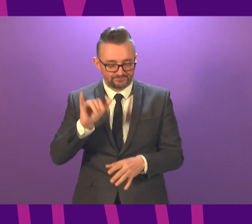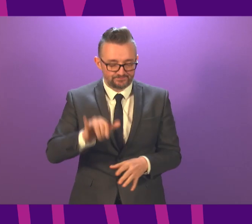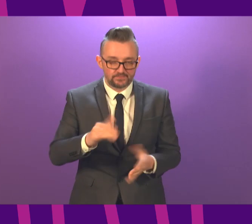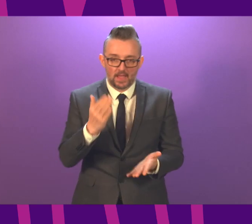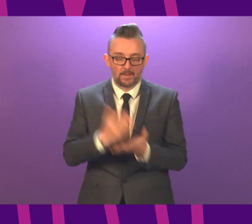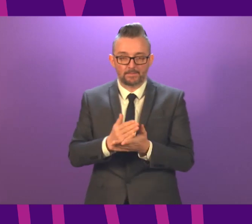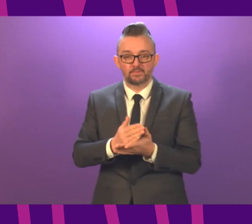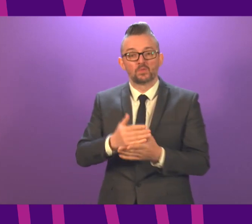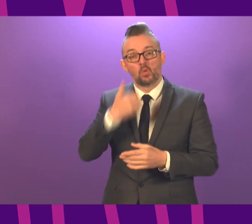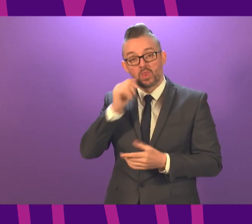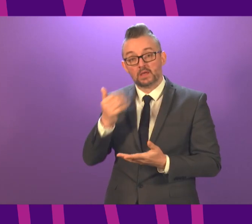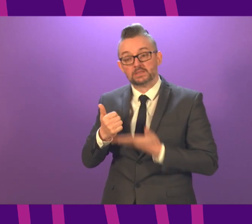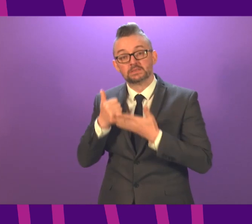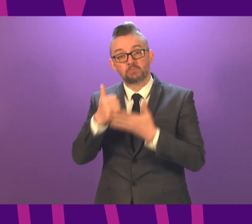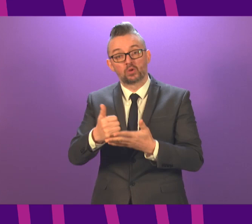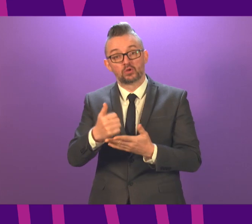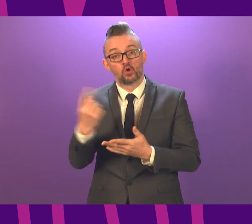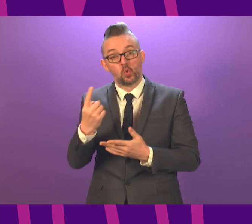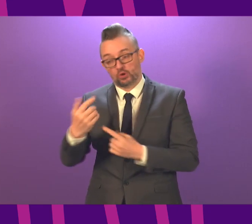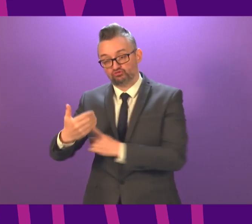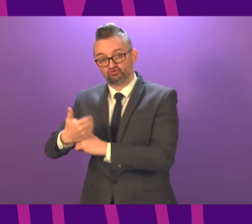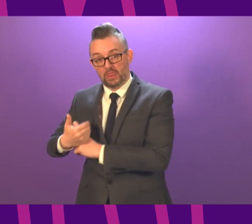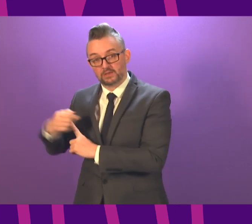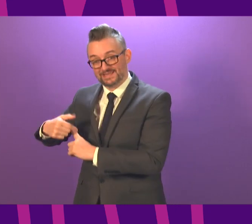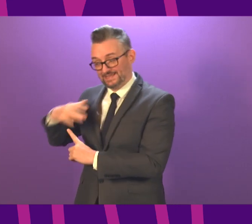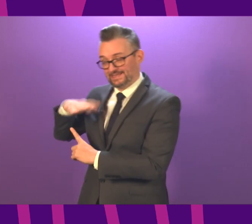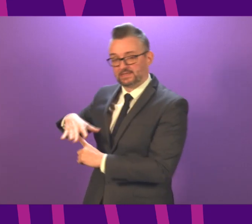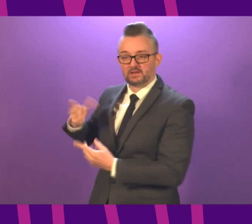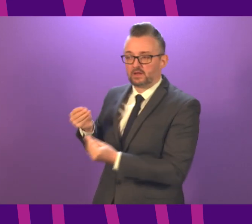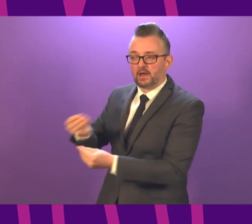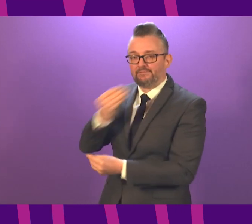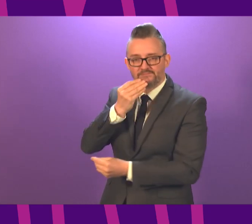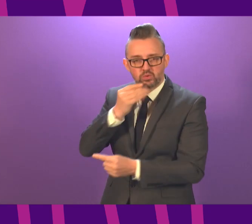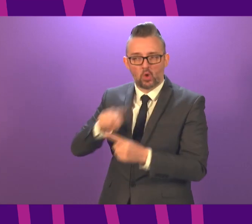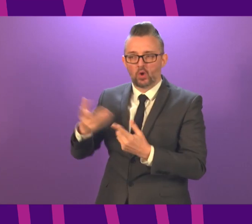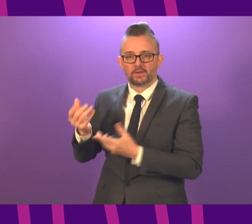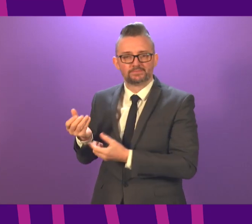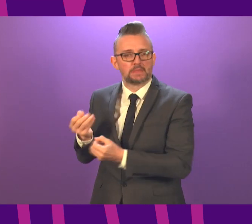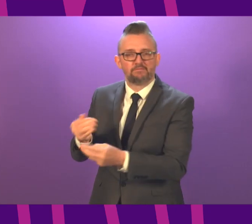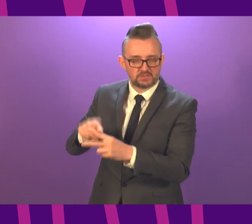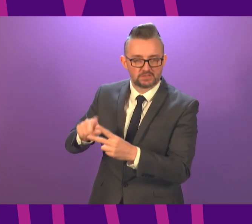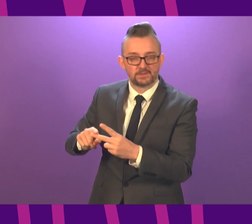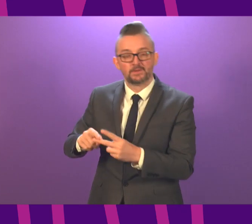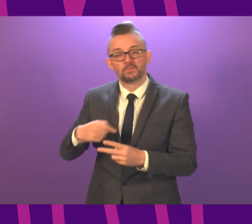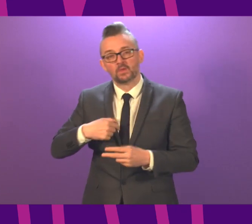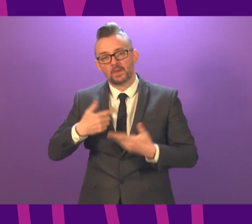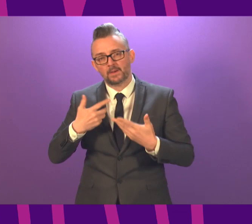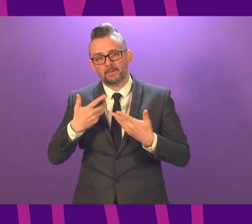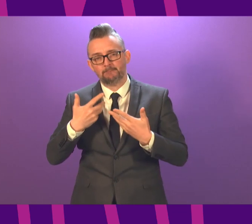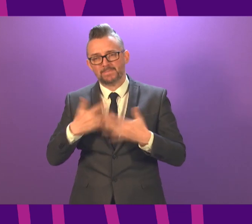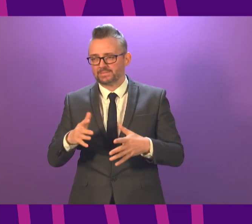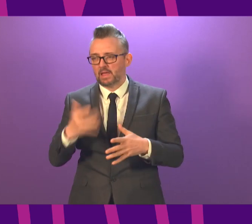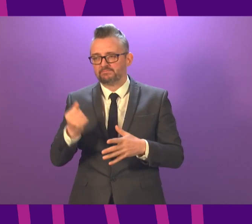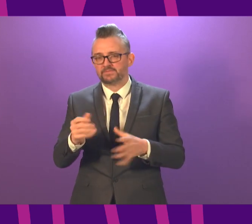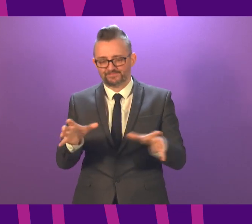that there is a provision of support for people in the shielding category who need it in terms of food or other supplies. We did have an arrangement, a hub type